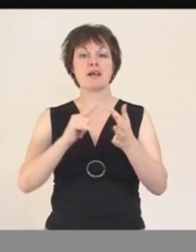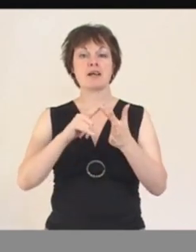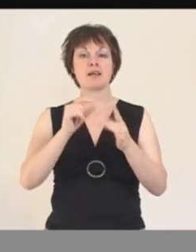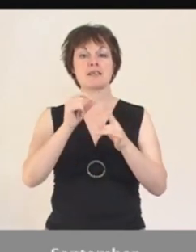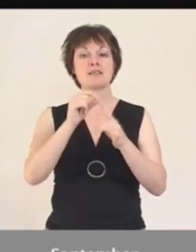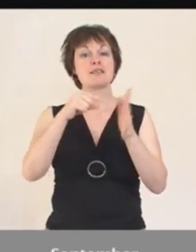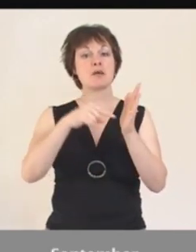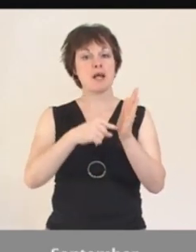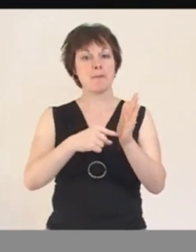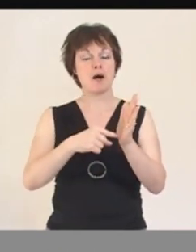September